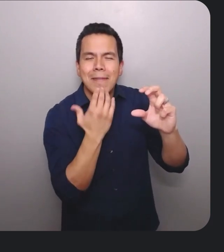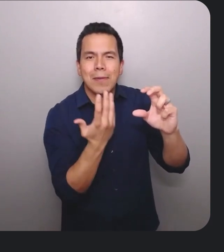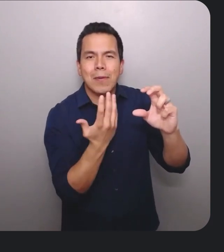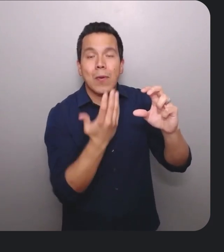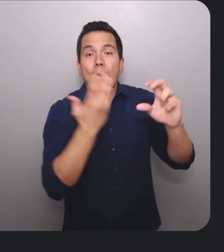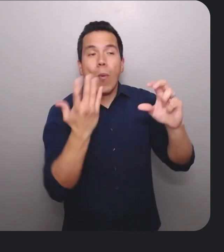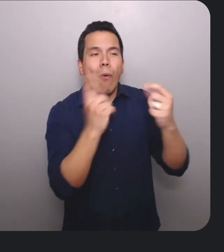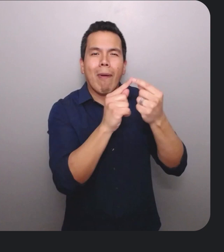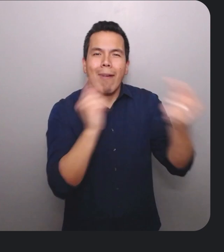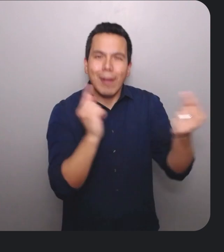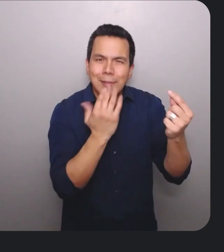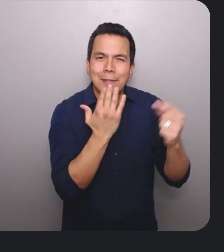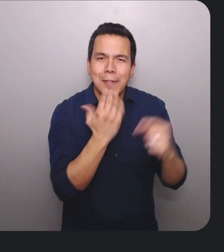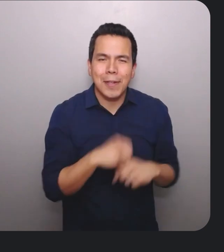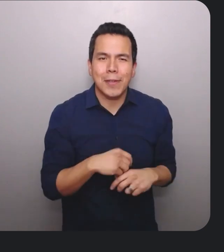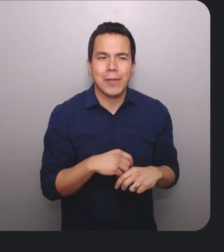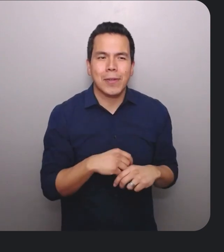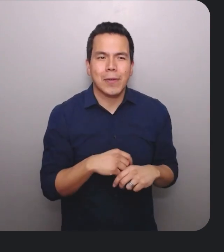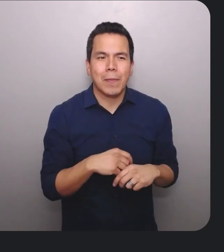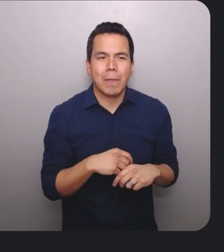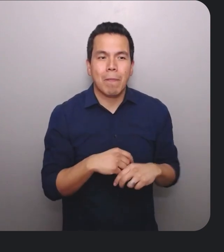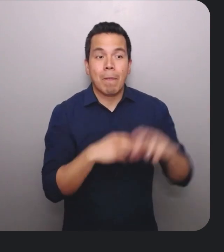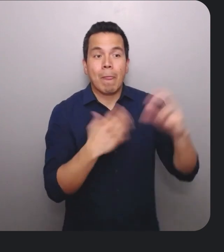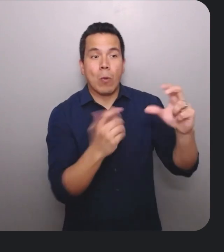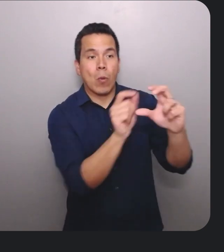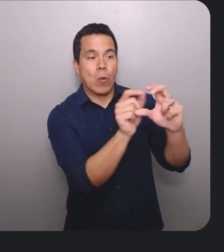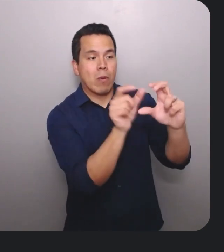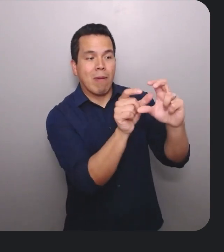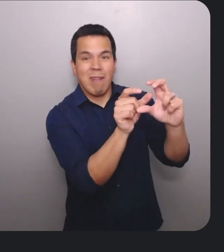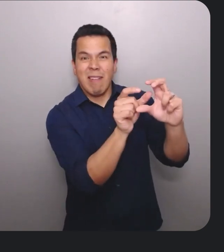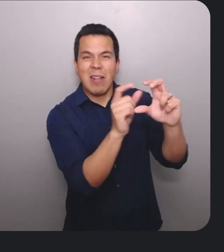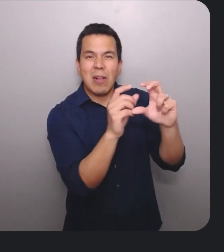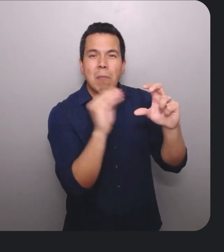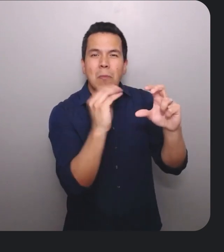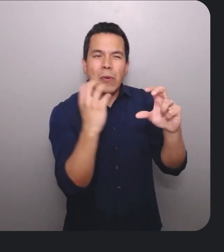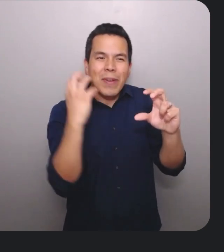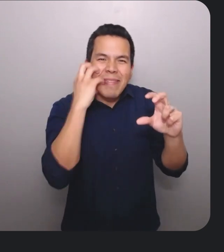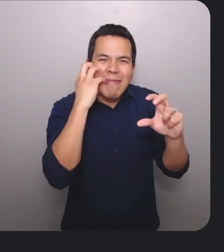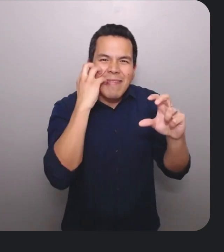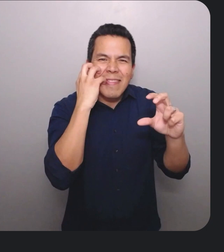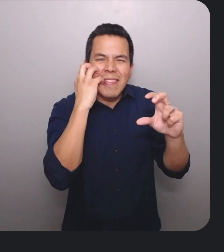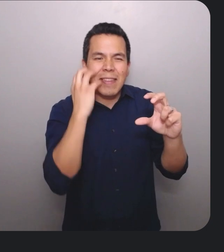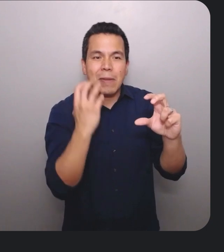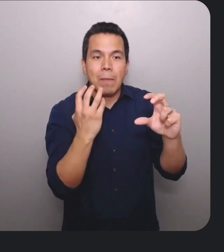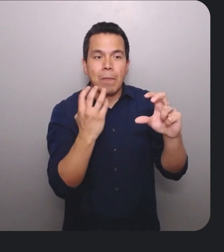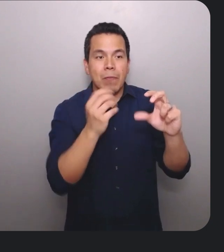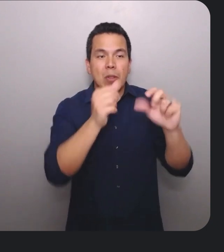might change the color or contrast of the selected portion to be more distinct. Or maybe we could use shape changes.